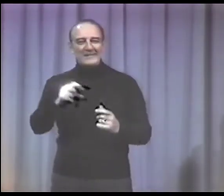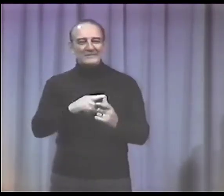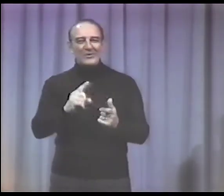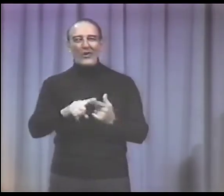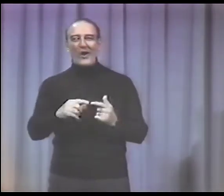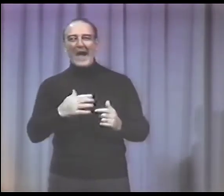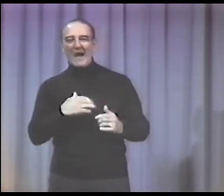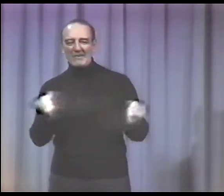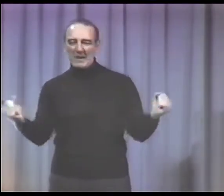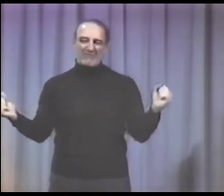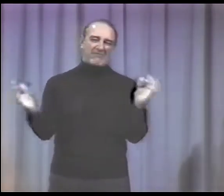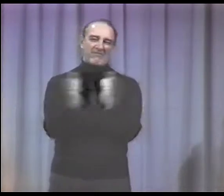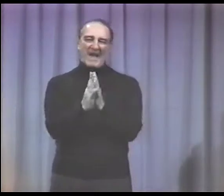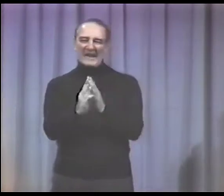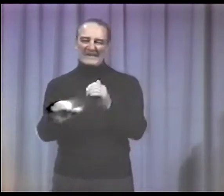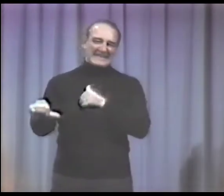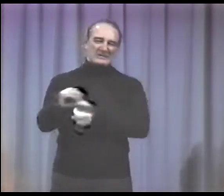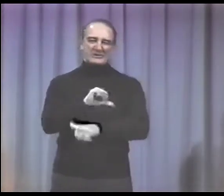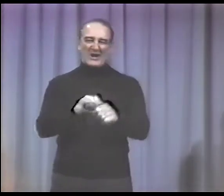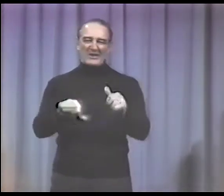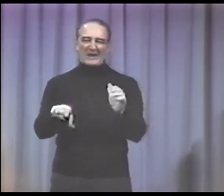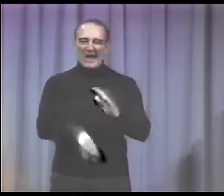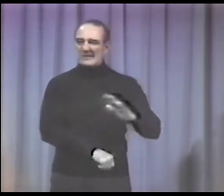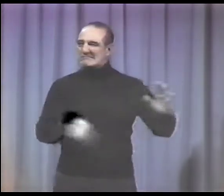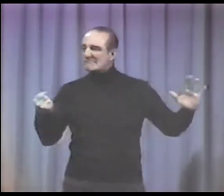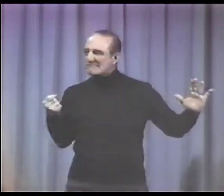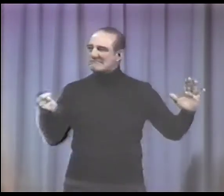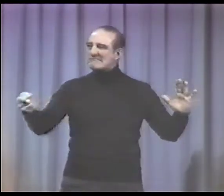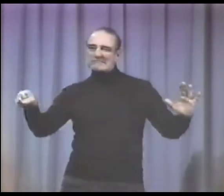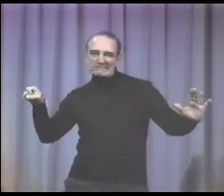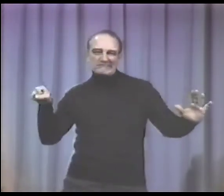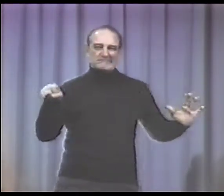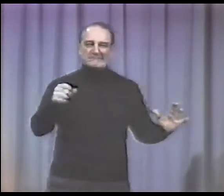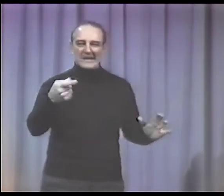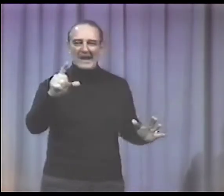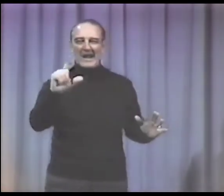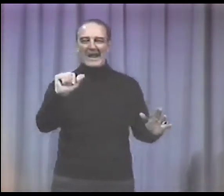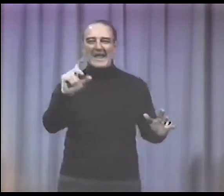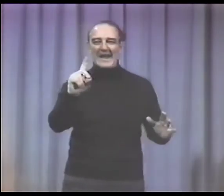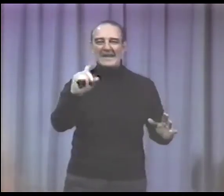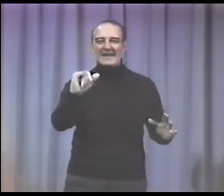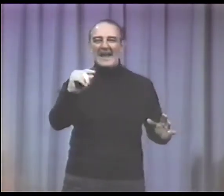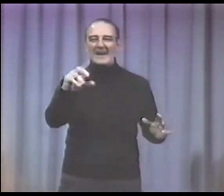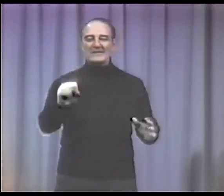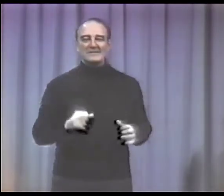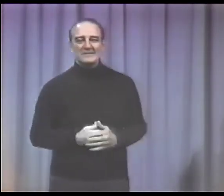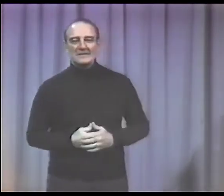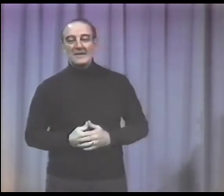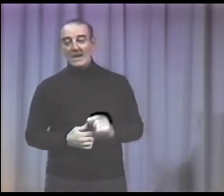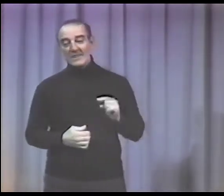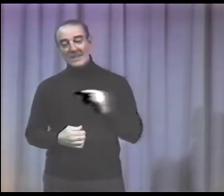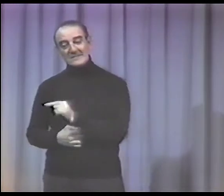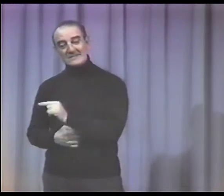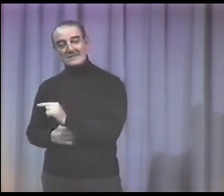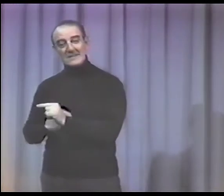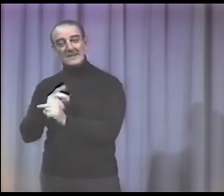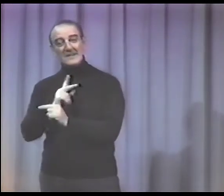Christians, to the lions or having them fight each other, such as gladiators,